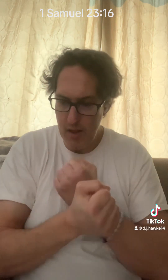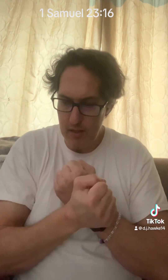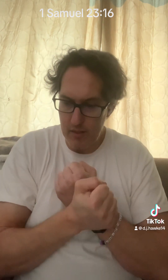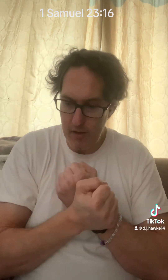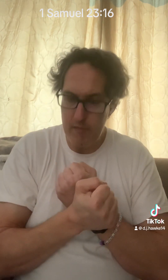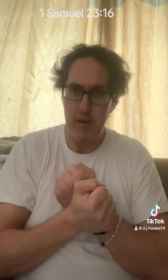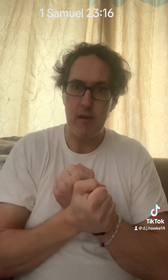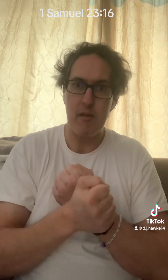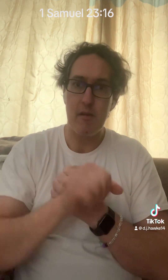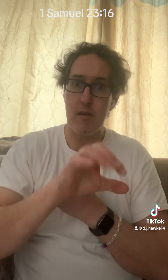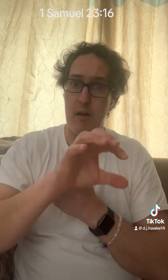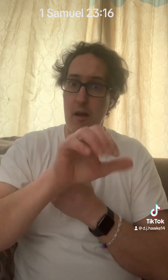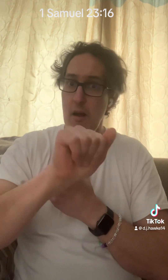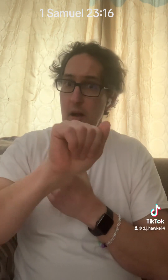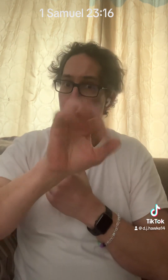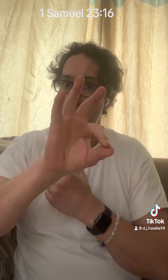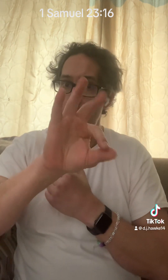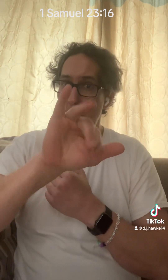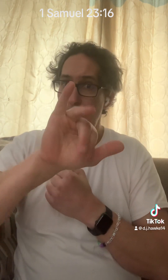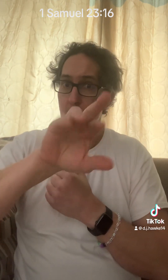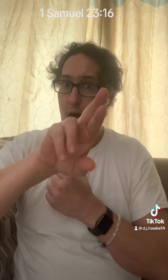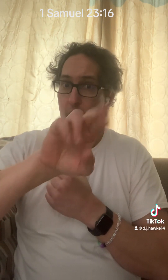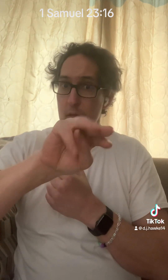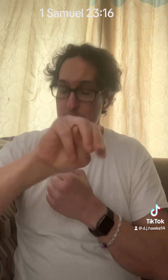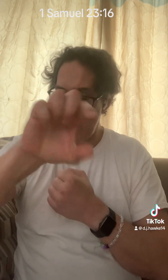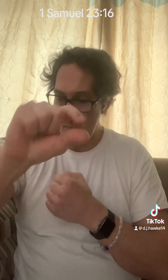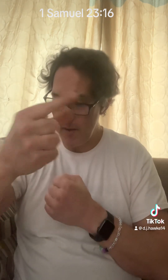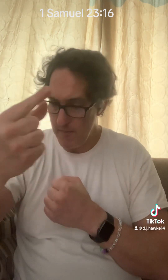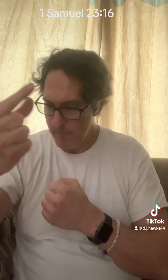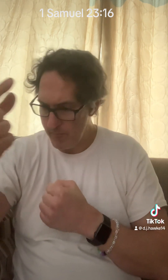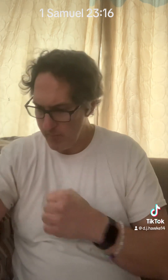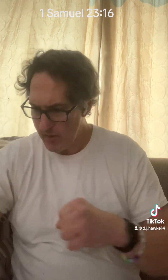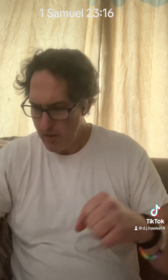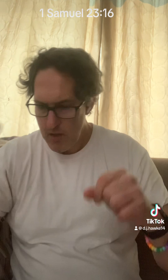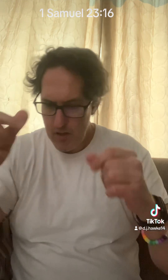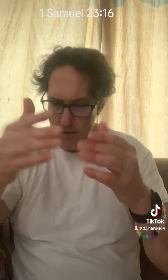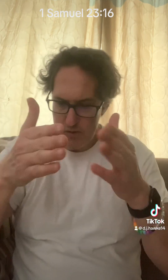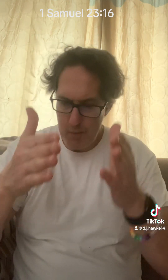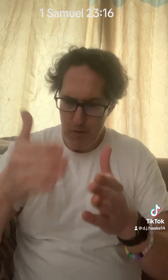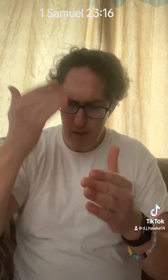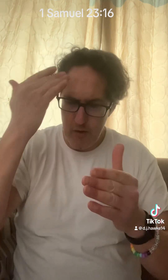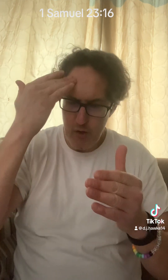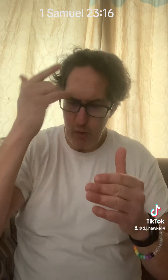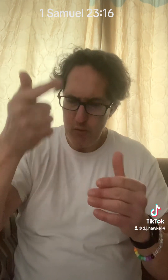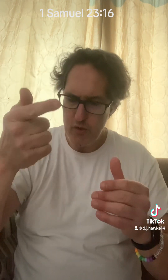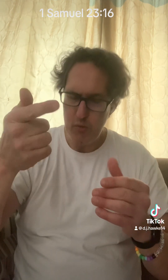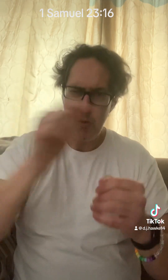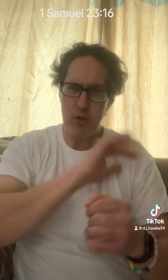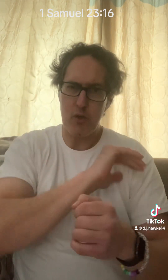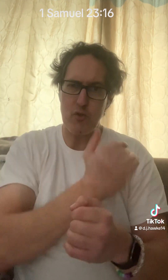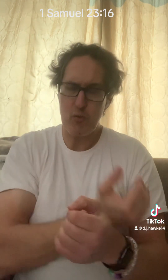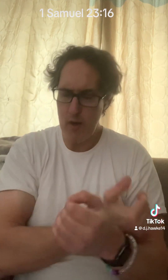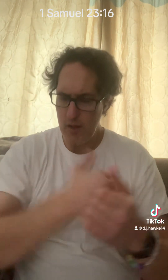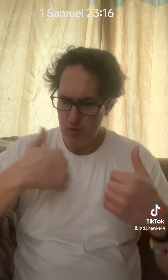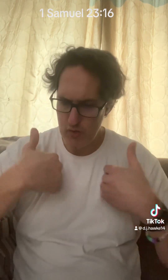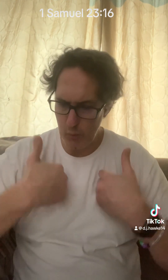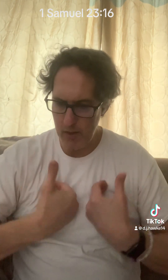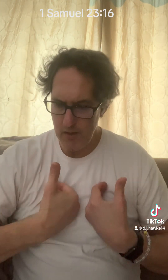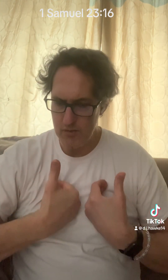loving, affirming. Someone that knows you, your strengths, your weaknesses,